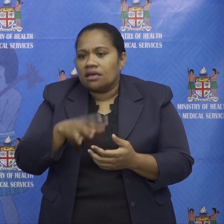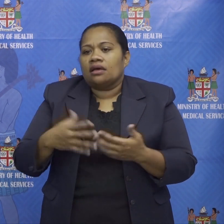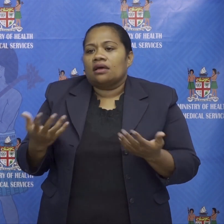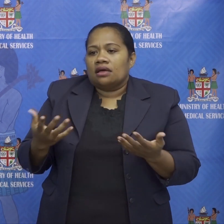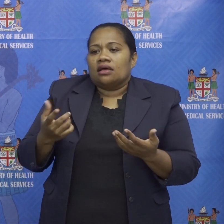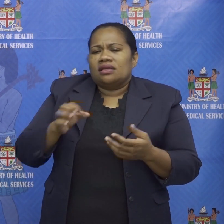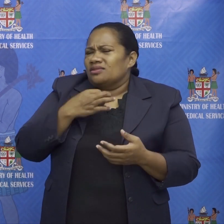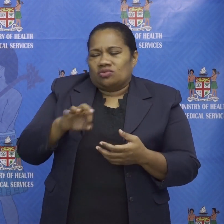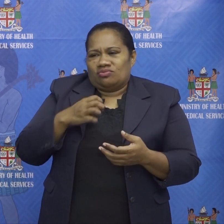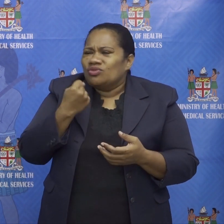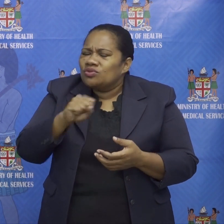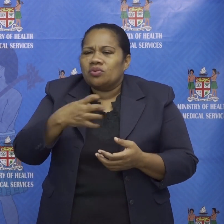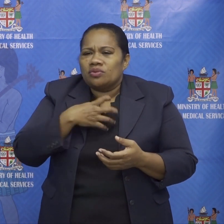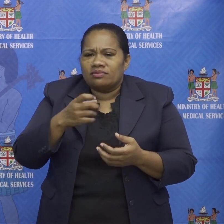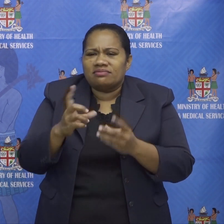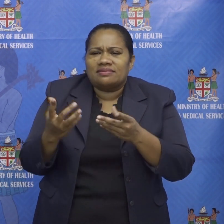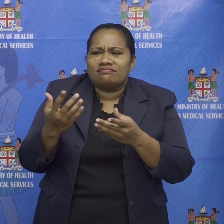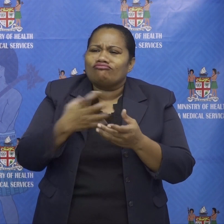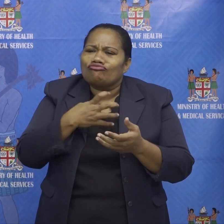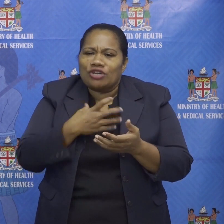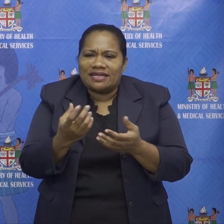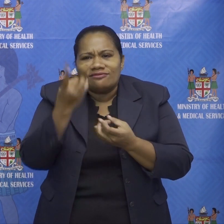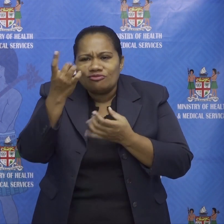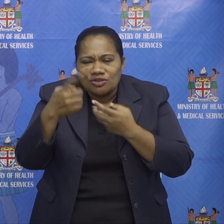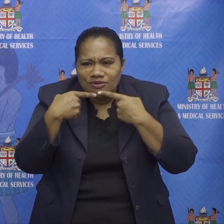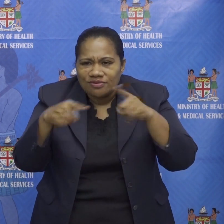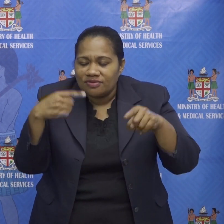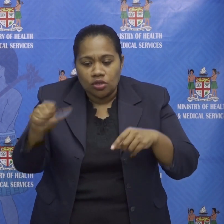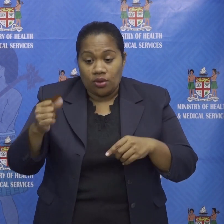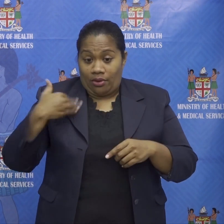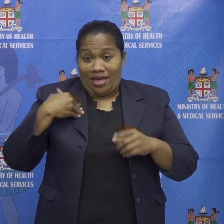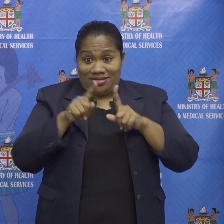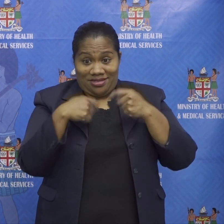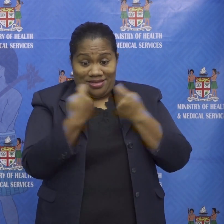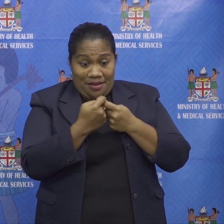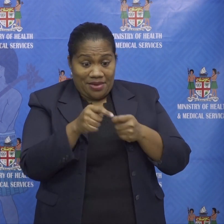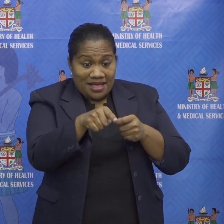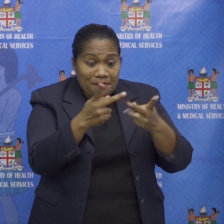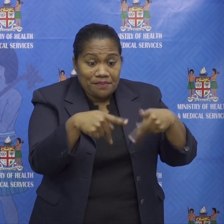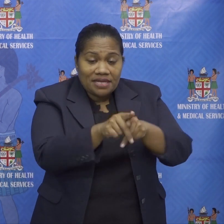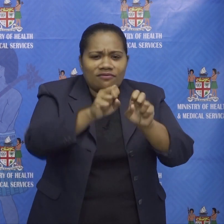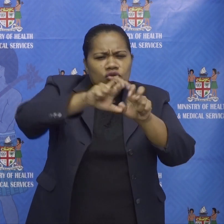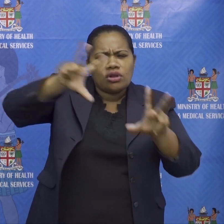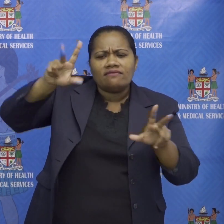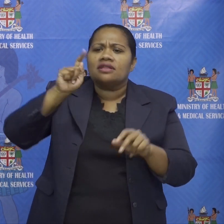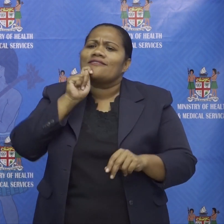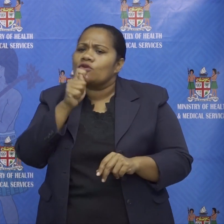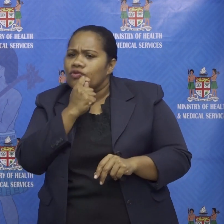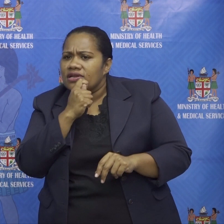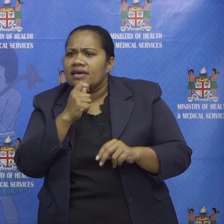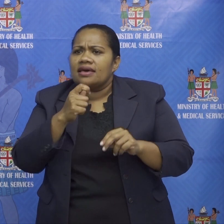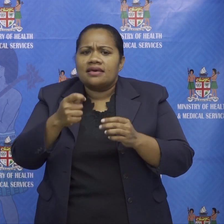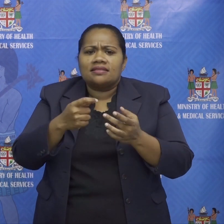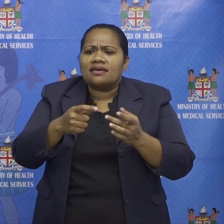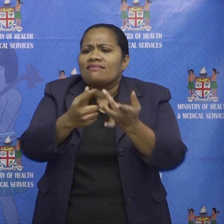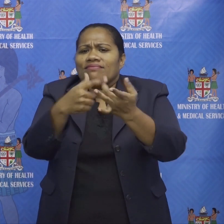about for this our our health teams actually in those places in vanua levu in taviuni in the outer